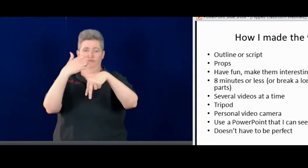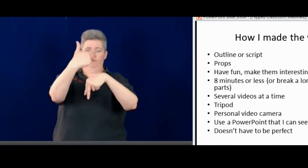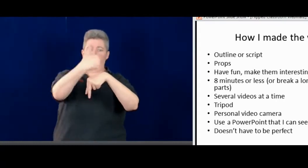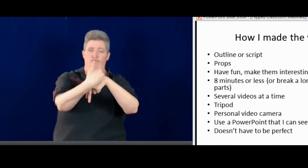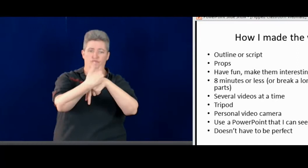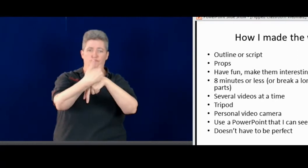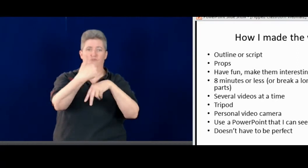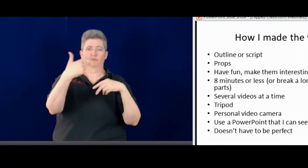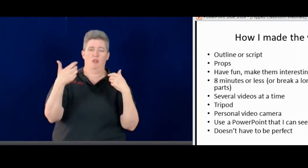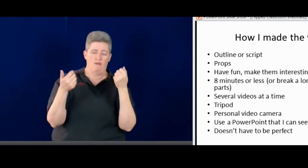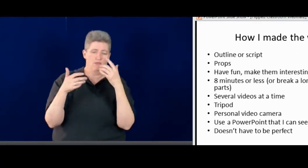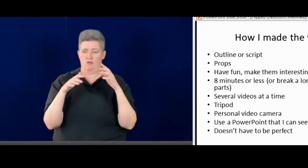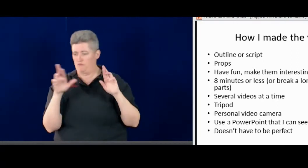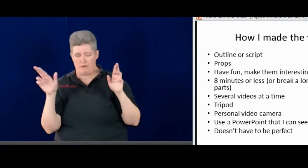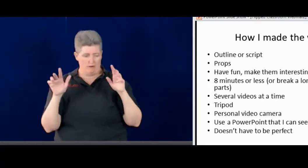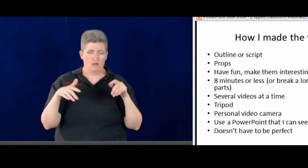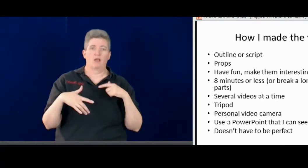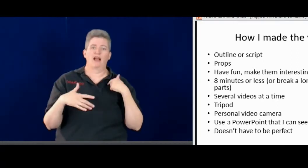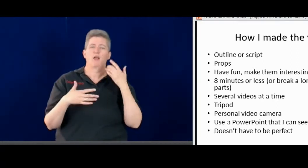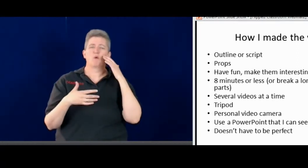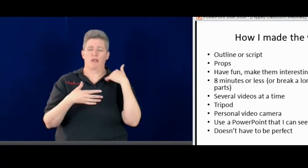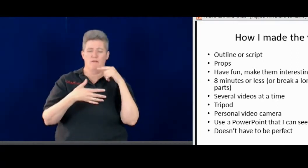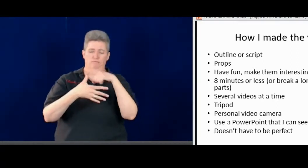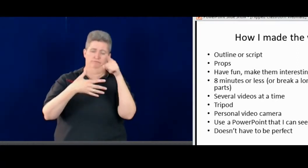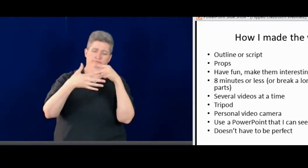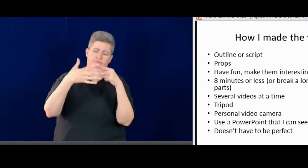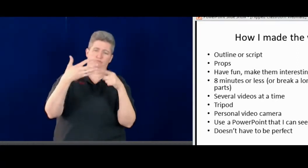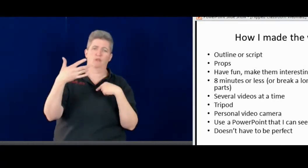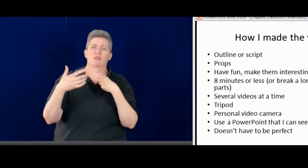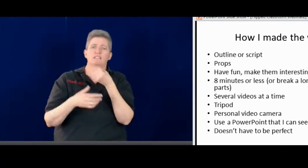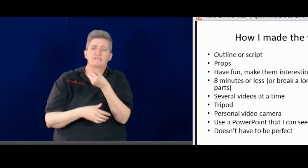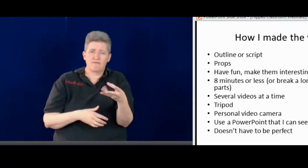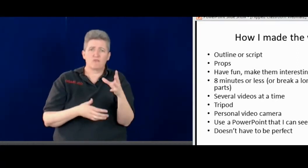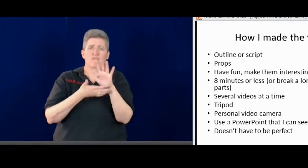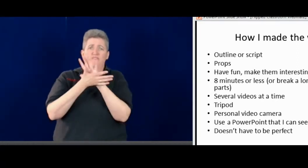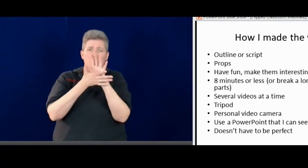I tend to set up a tripod, get that ready.